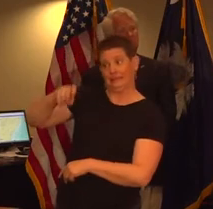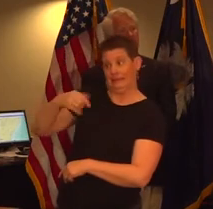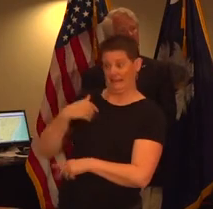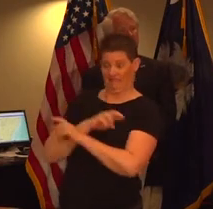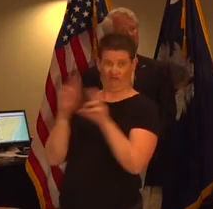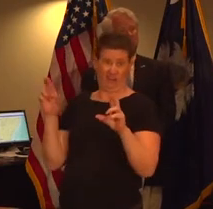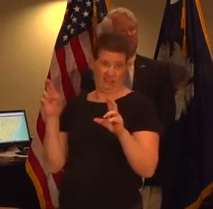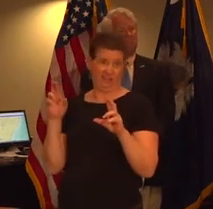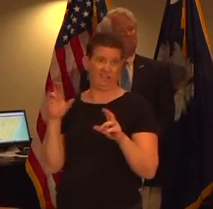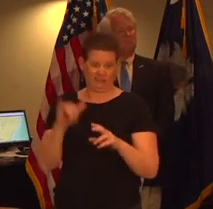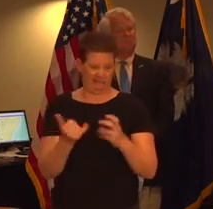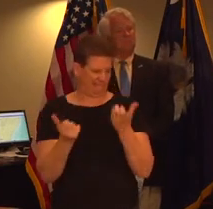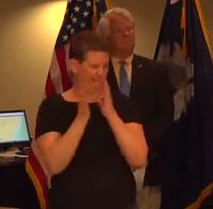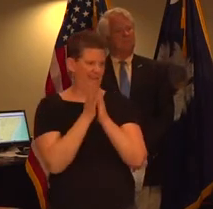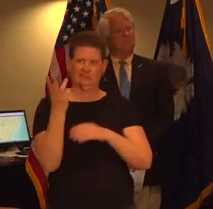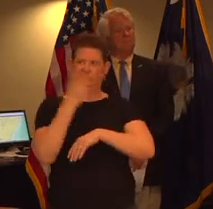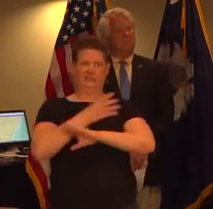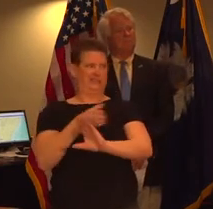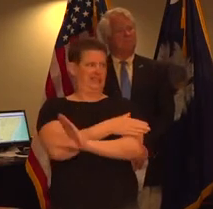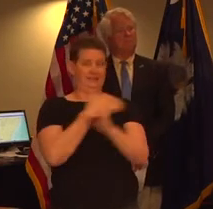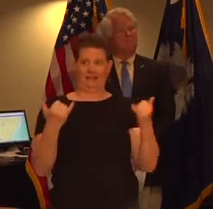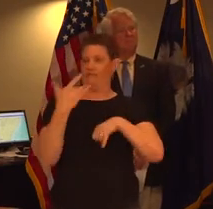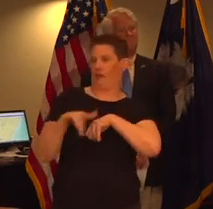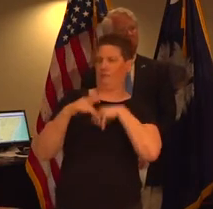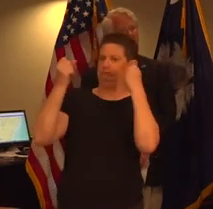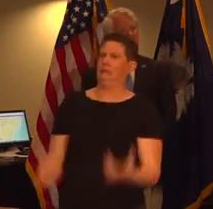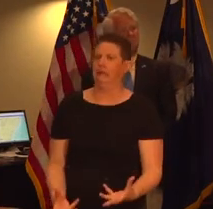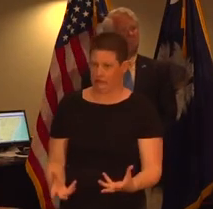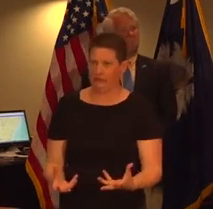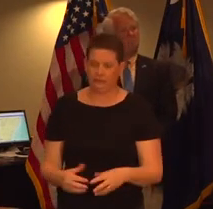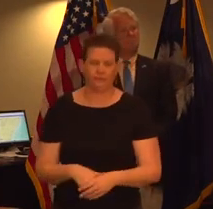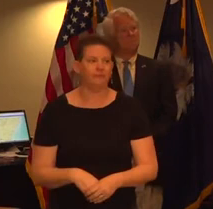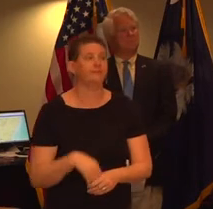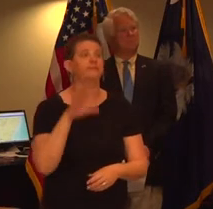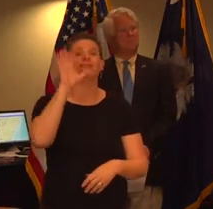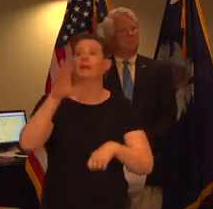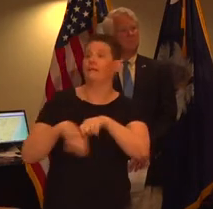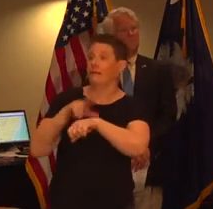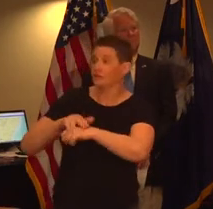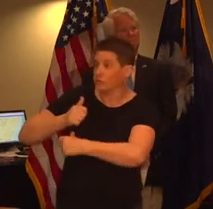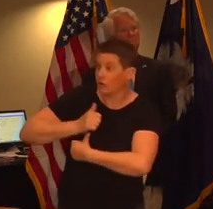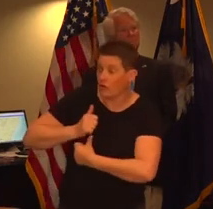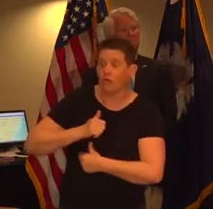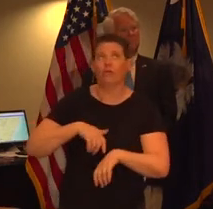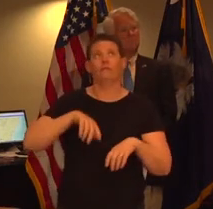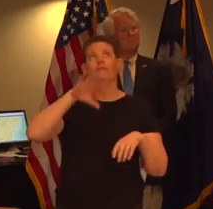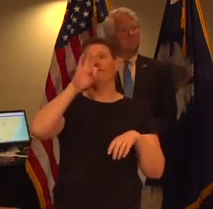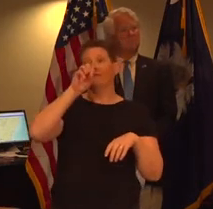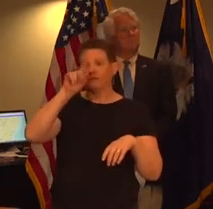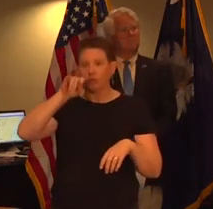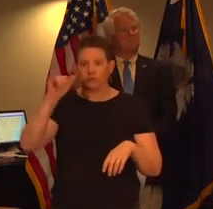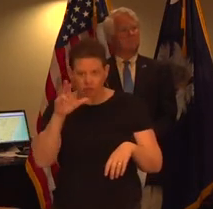six days ago and we're also working with the national guard with uh fort jackson general